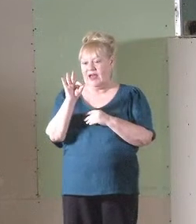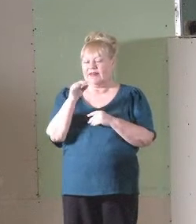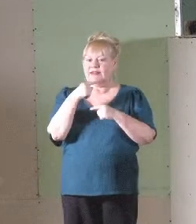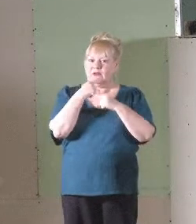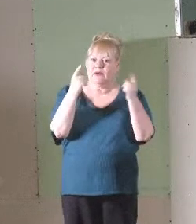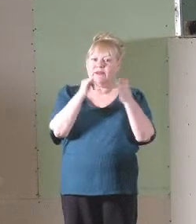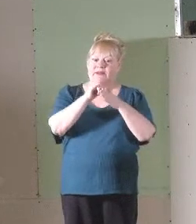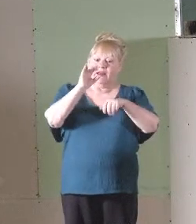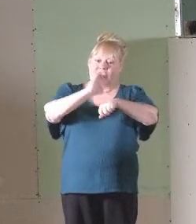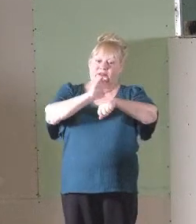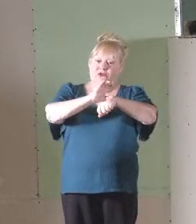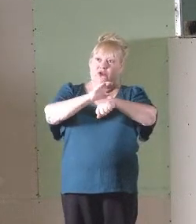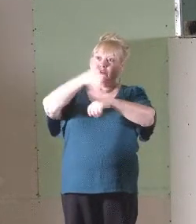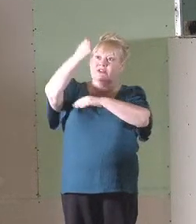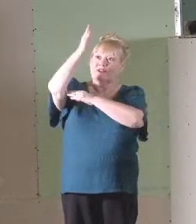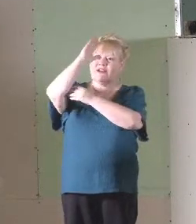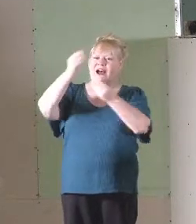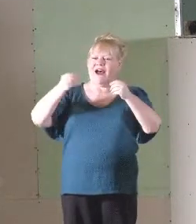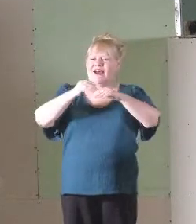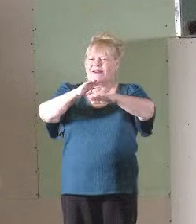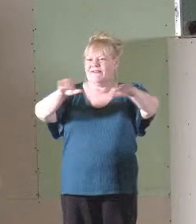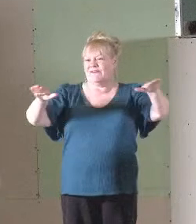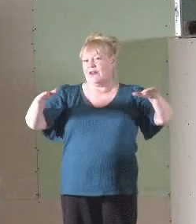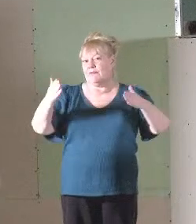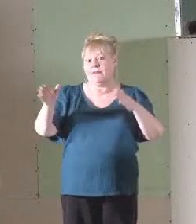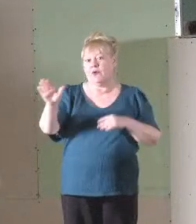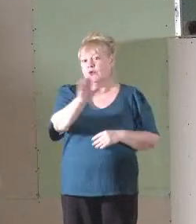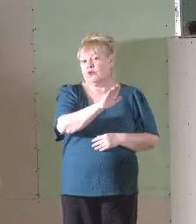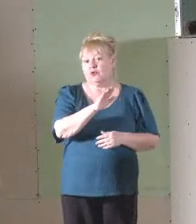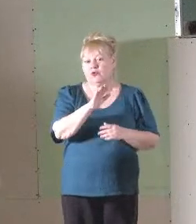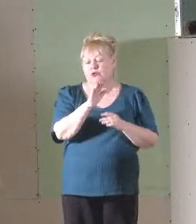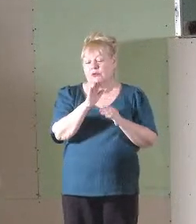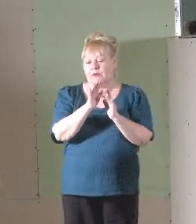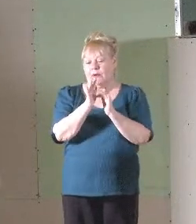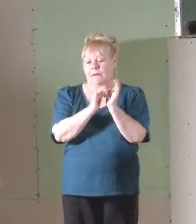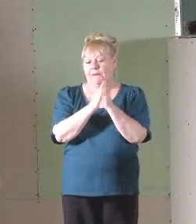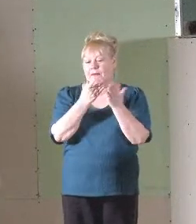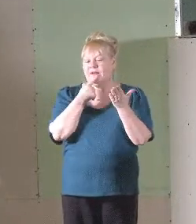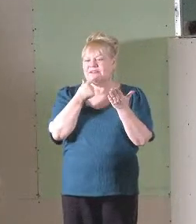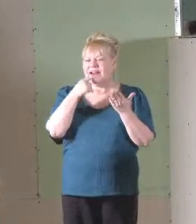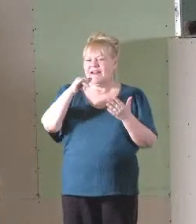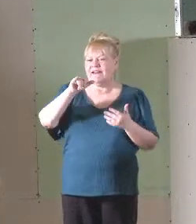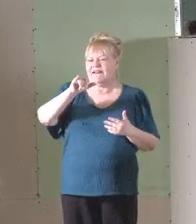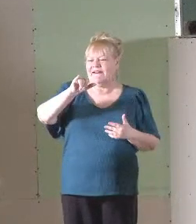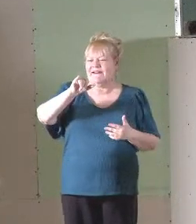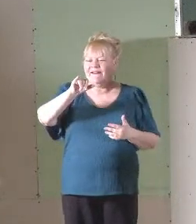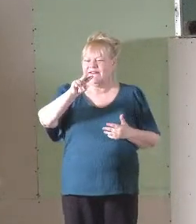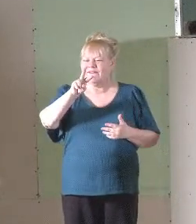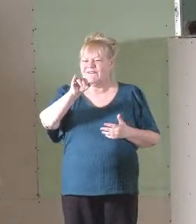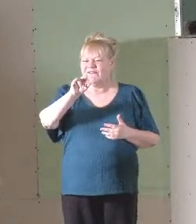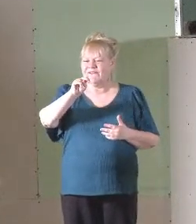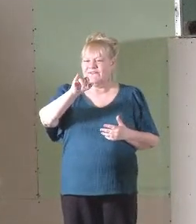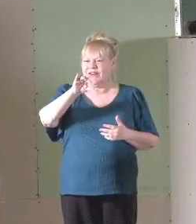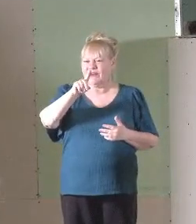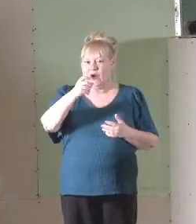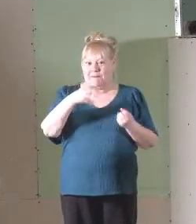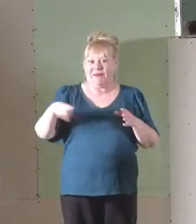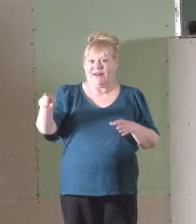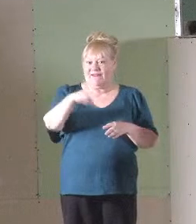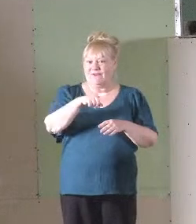declares that the church is God's field. Your version may say God's vineyard. A lot of you are gardeners.